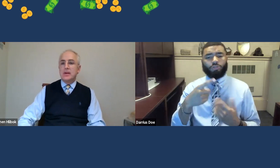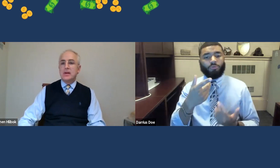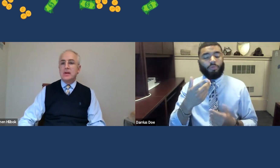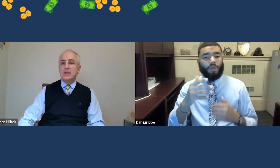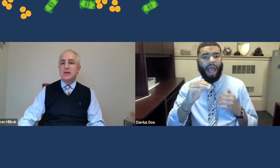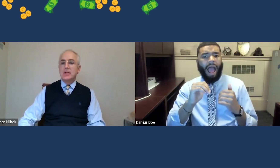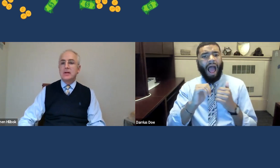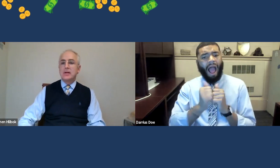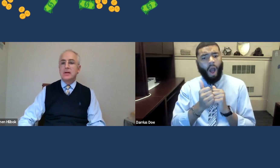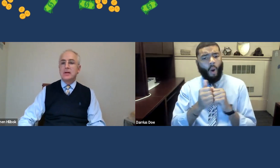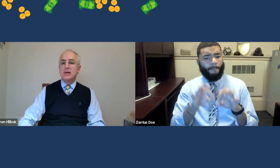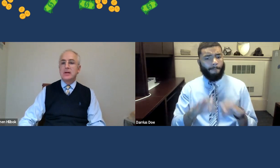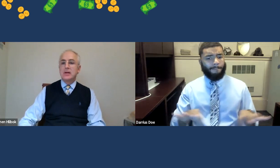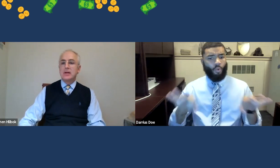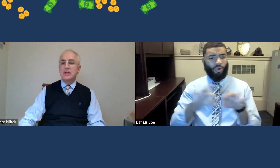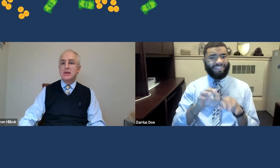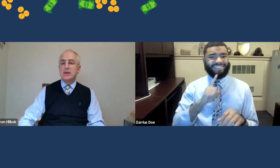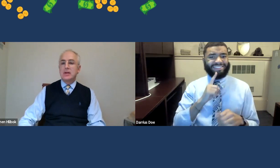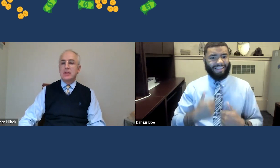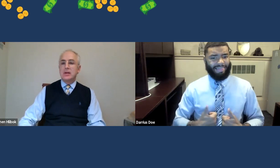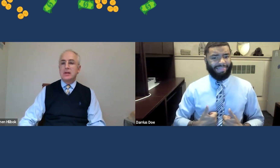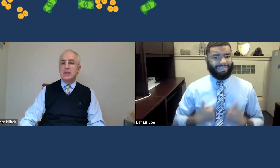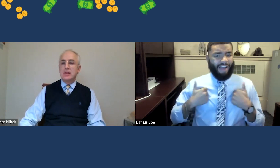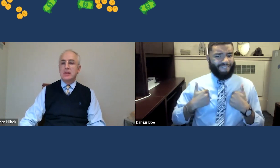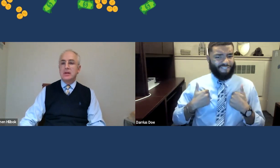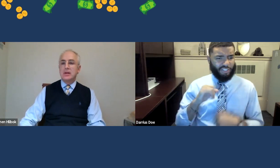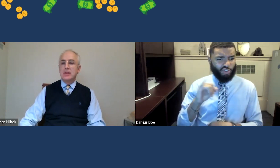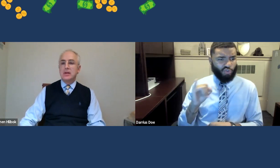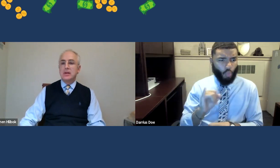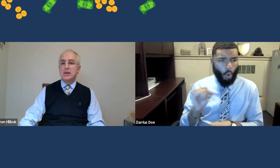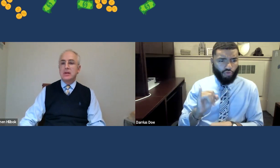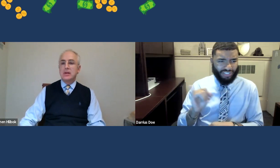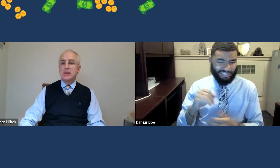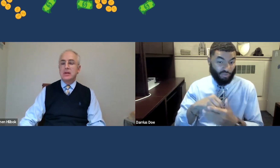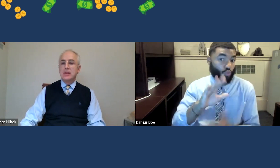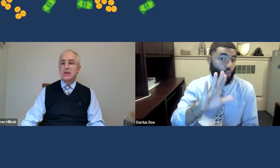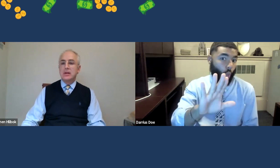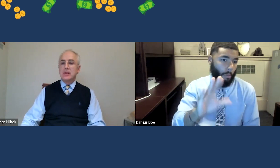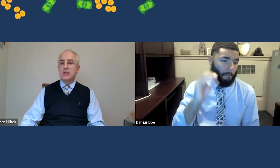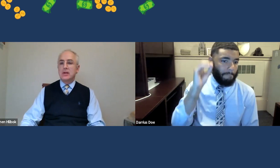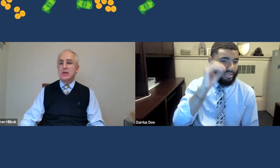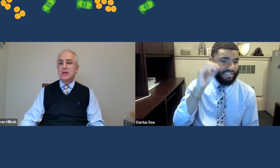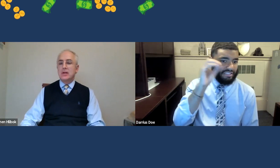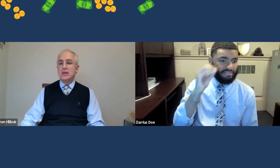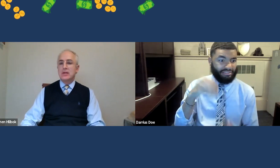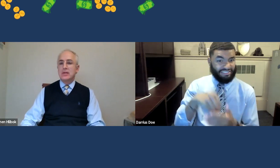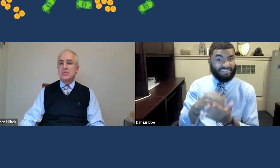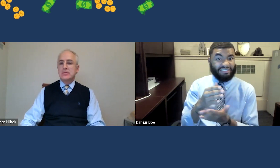Okay. The next question, how important is life insurance in your opinion?